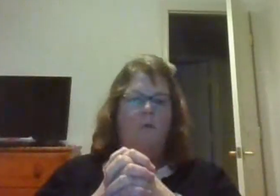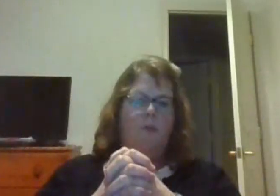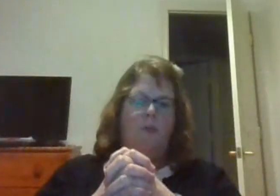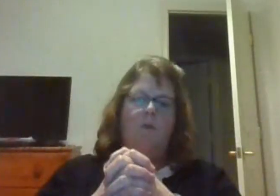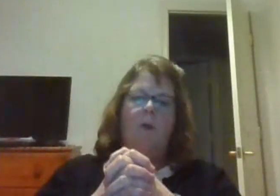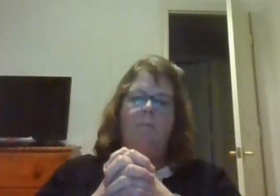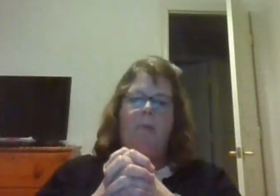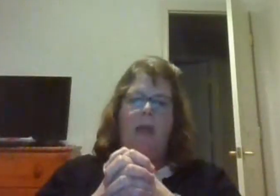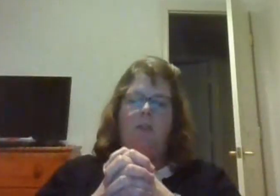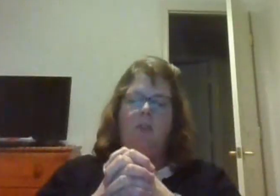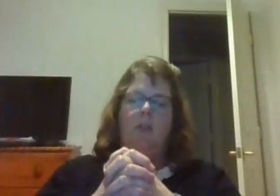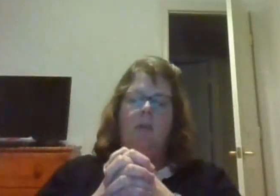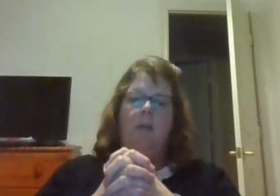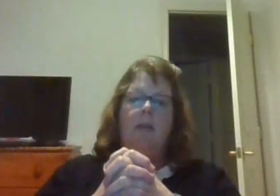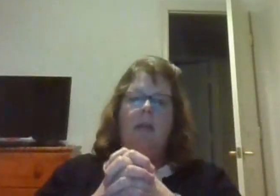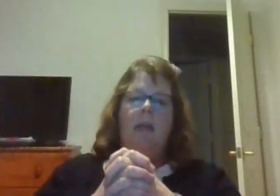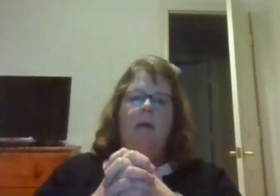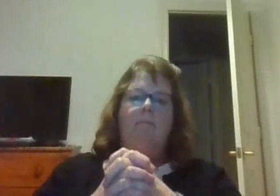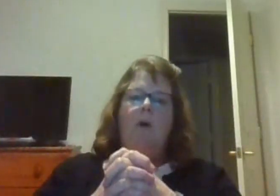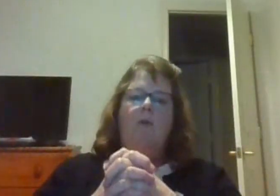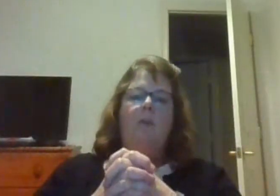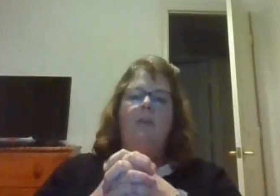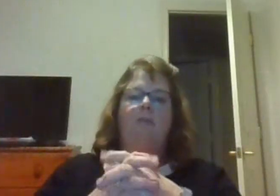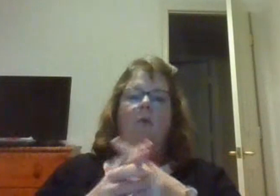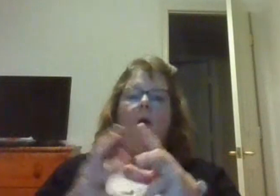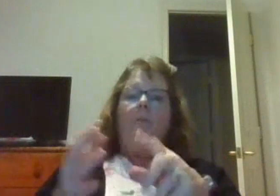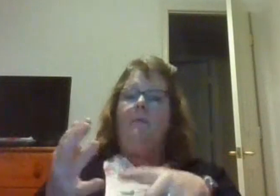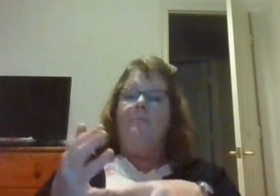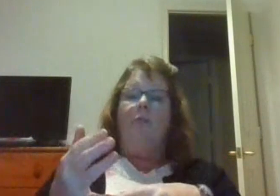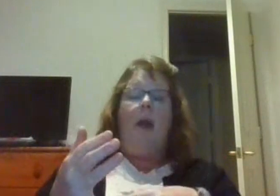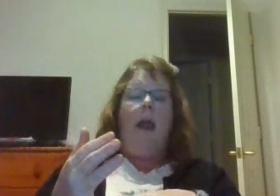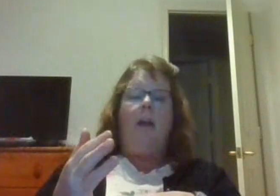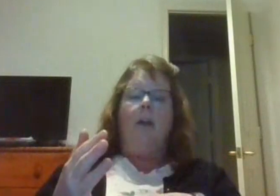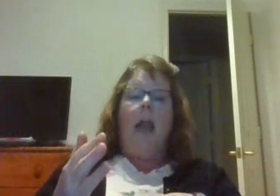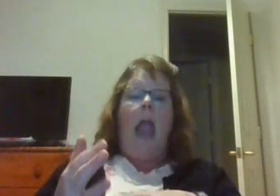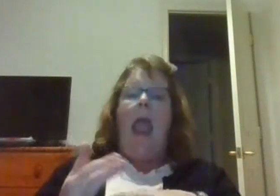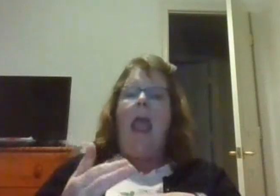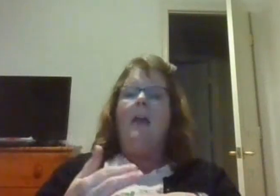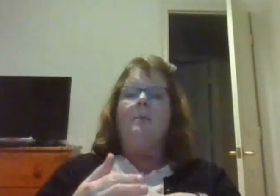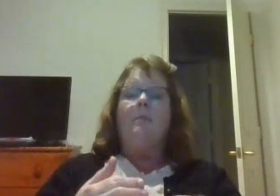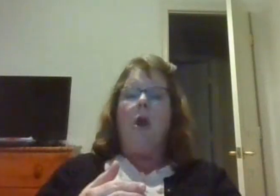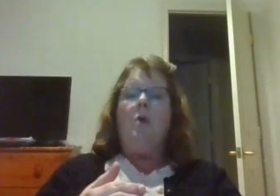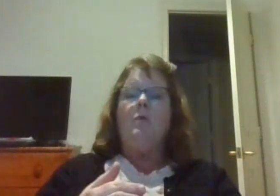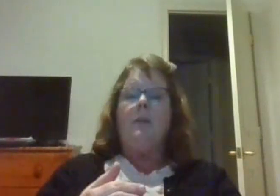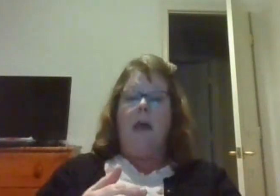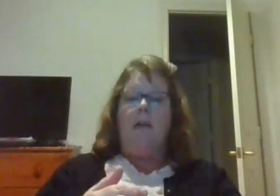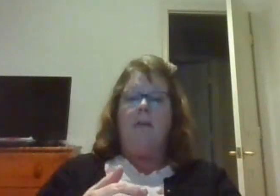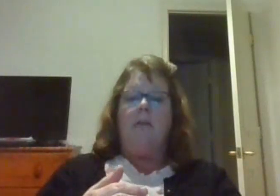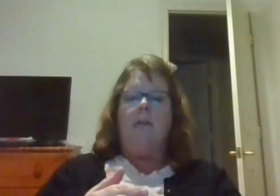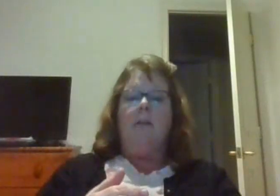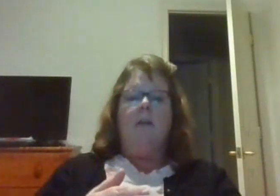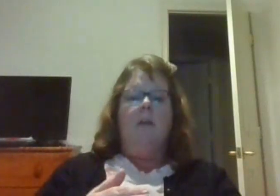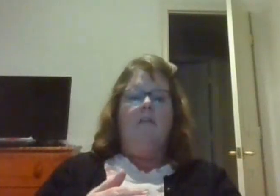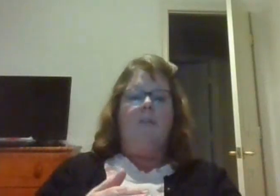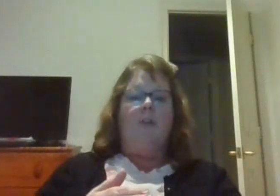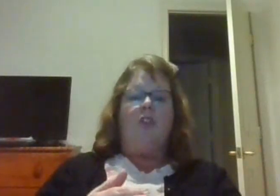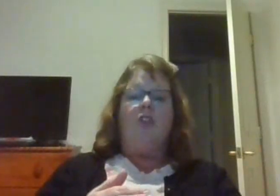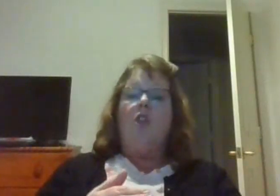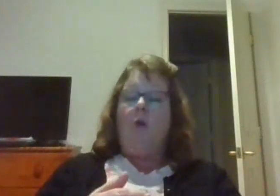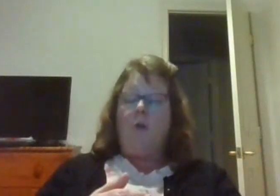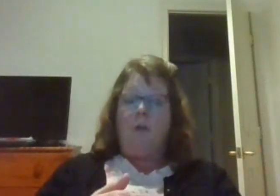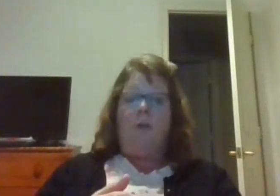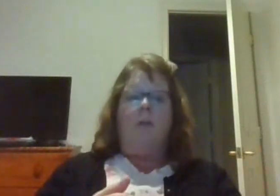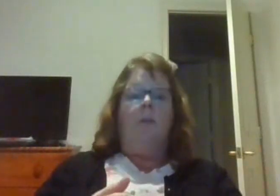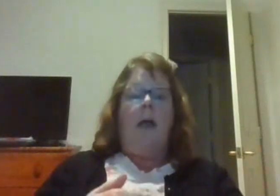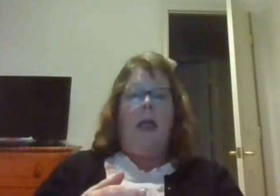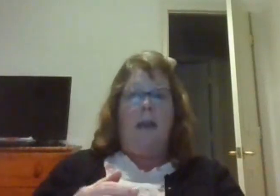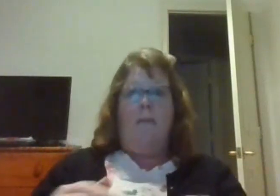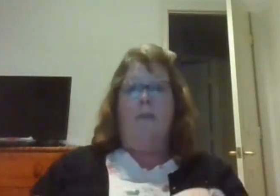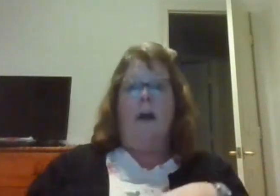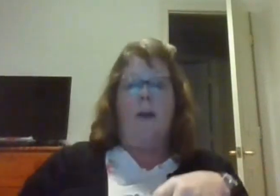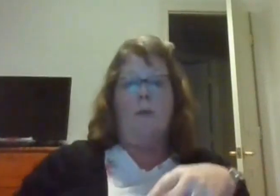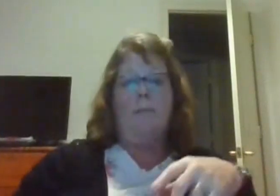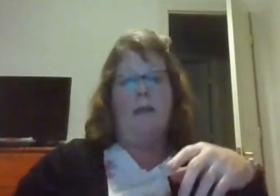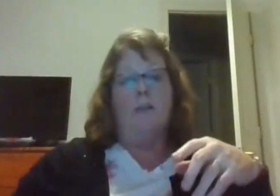-overdue compassion, both in the form of prayer and protest for social and environmental